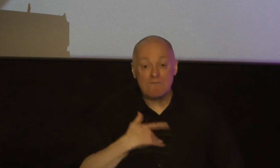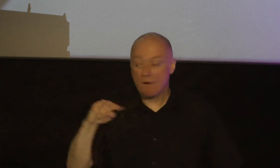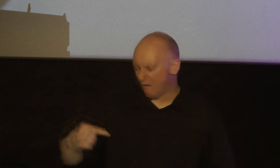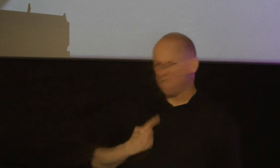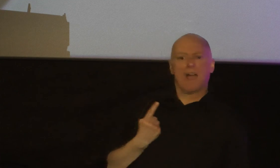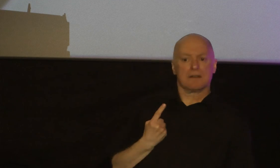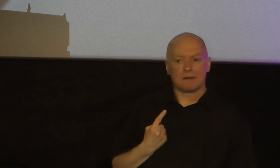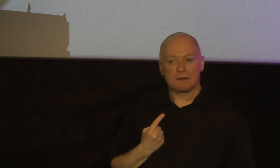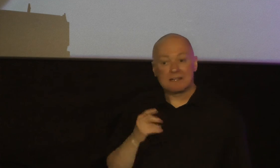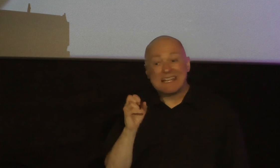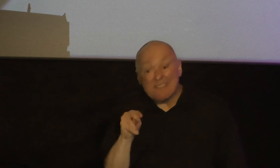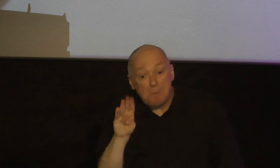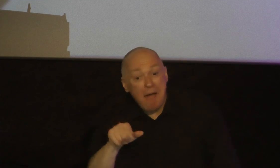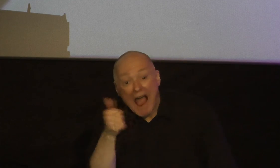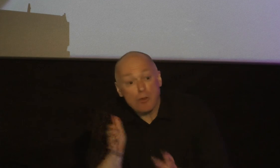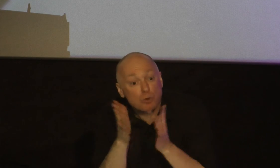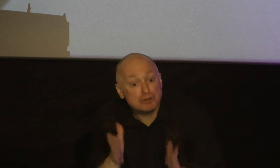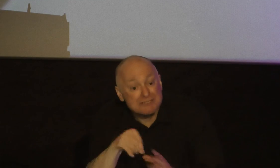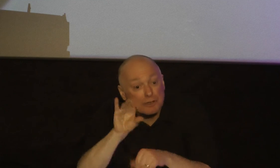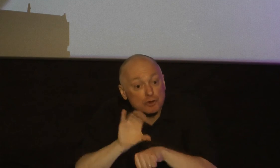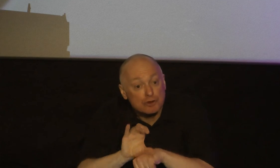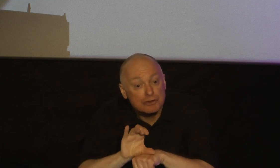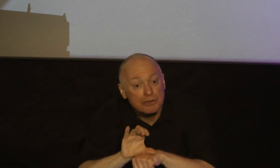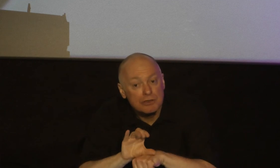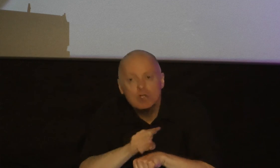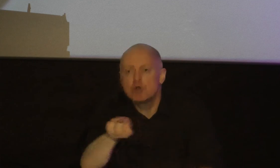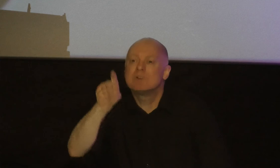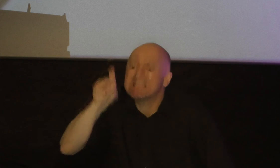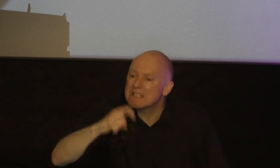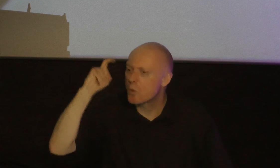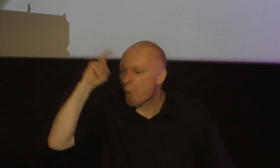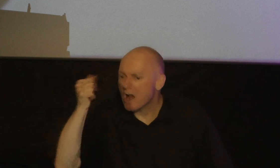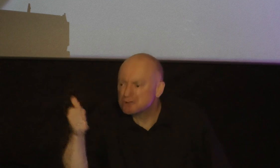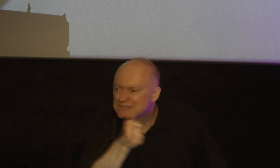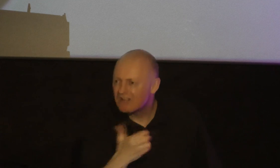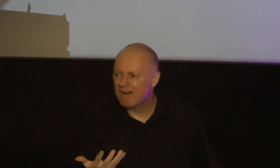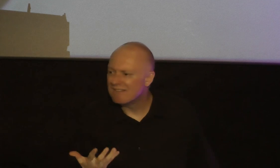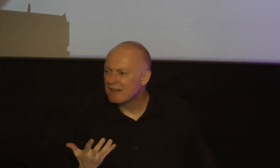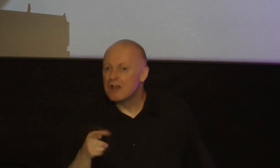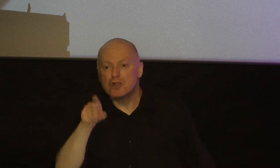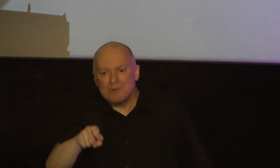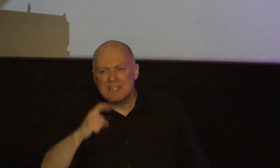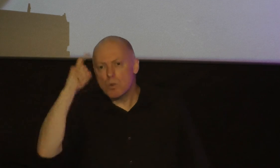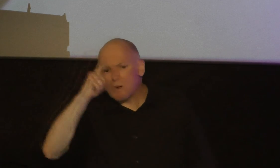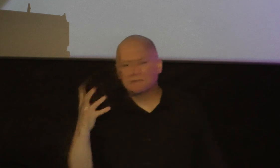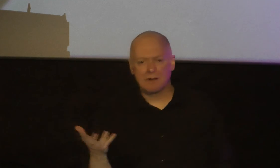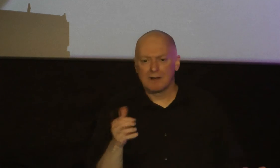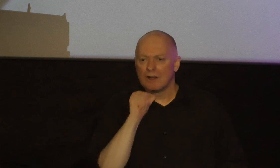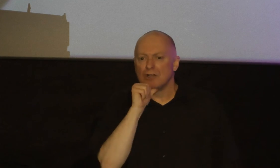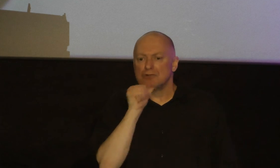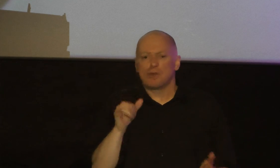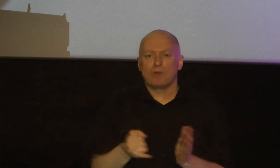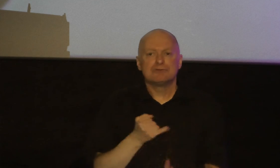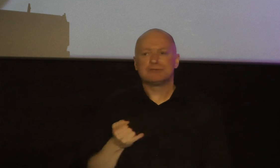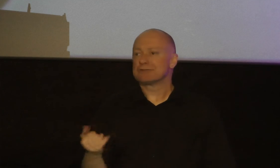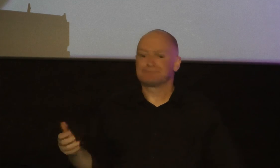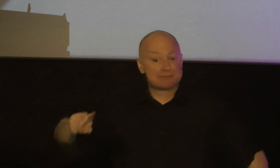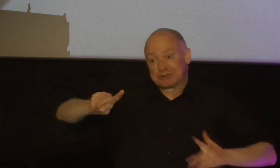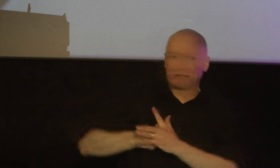by God's people in the church you got to be wise you got to have wisdom don't just open your mouth and just start talking